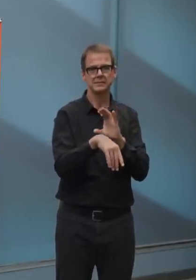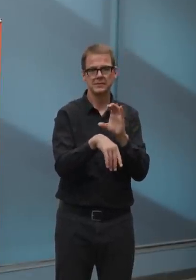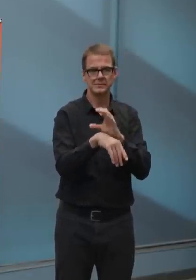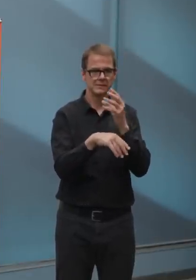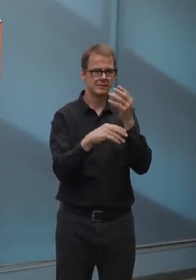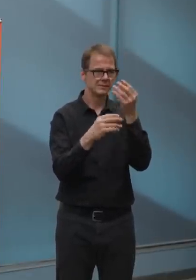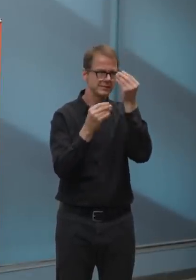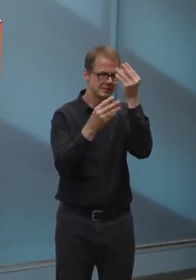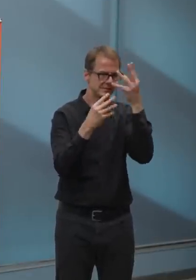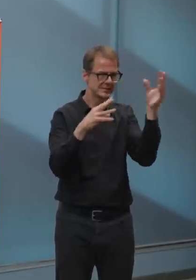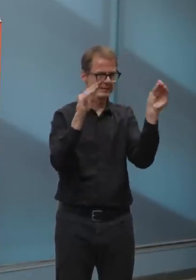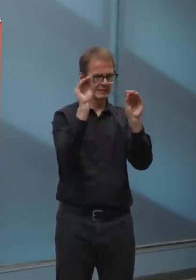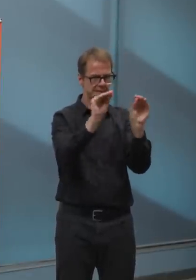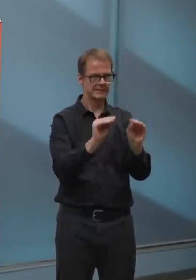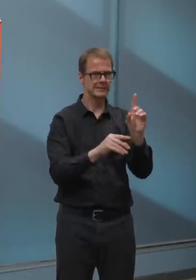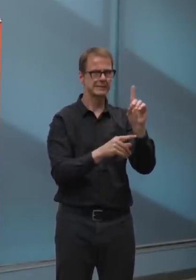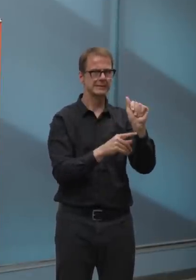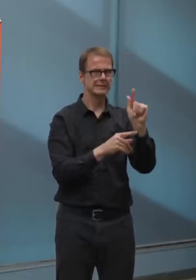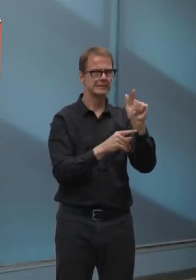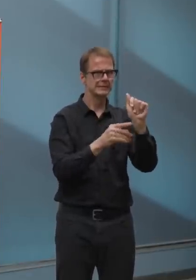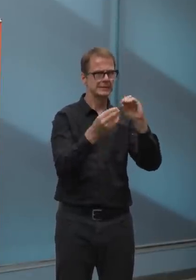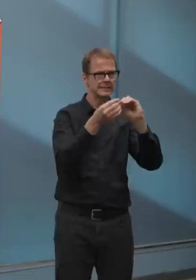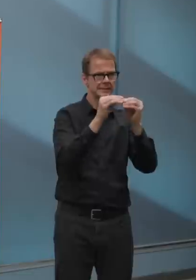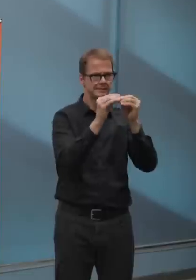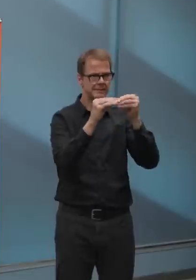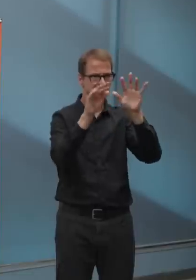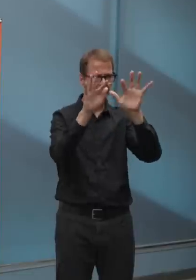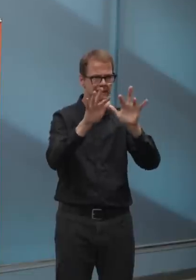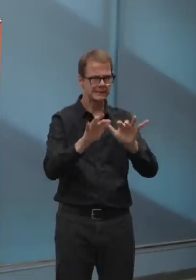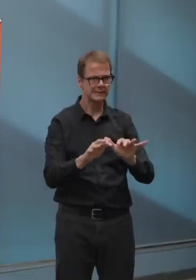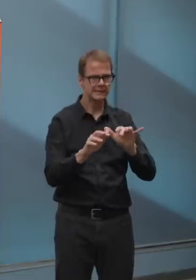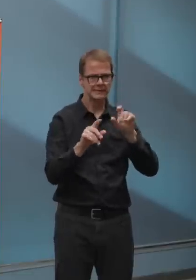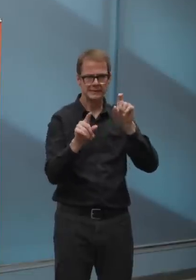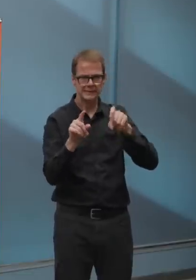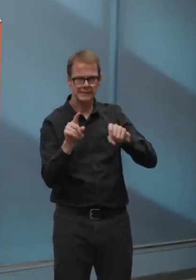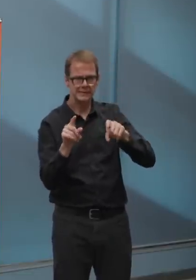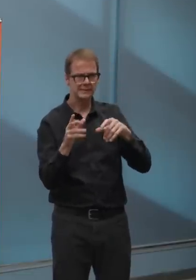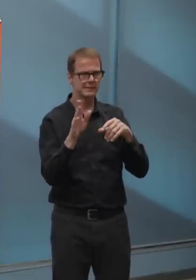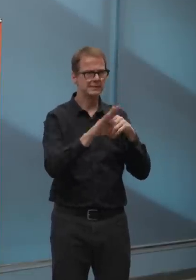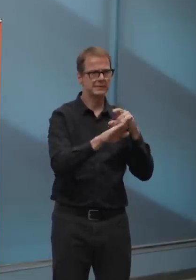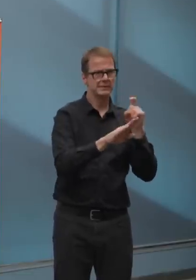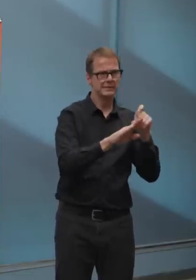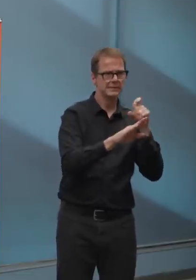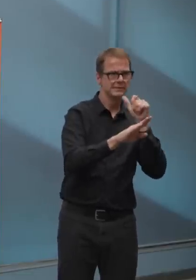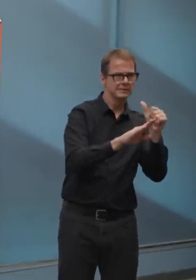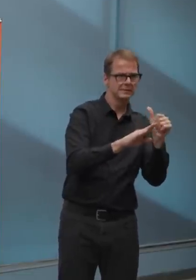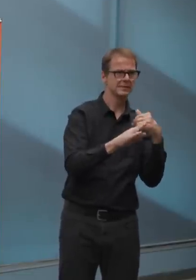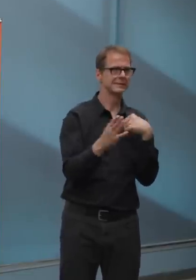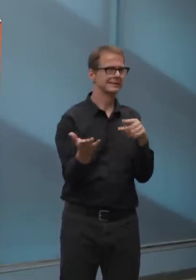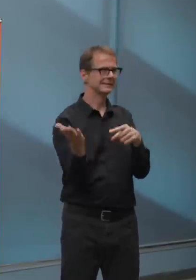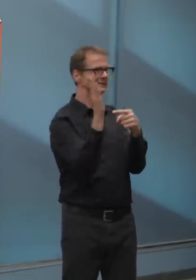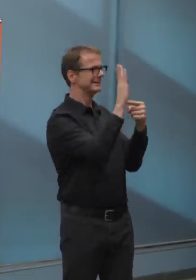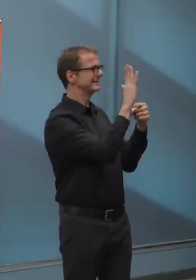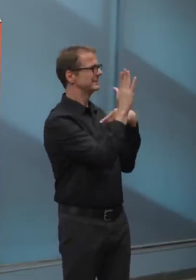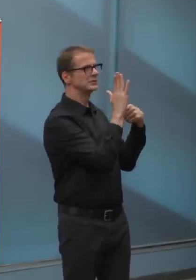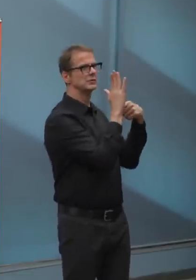get firm reassurance from provincial and federal governments that, like their American counterparts, we're gonna get help.